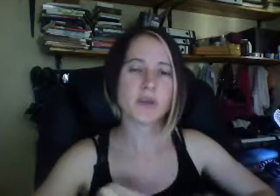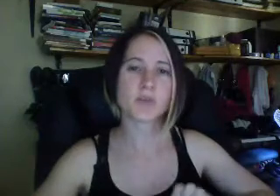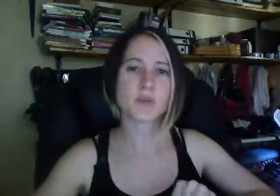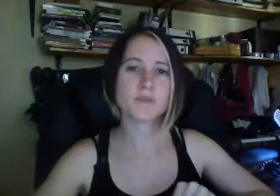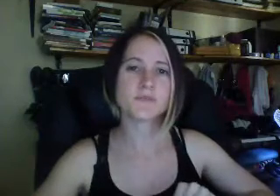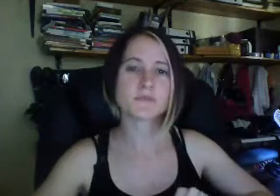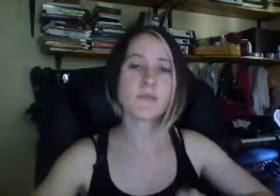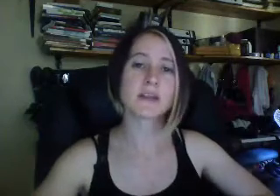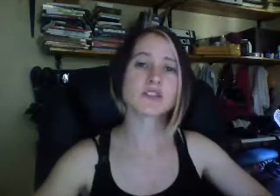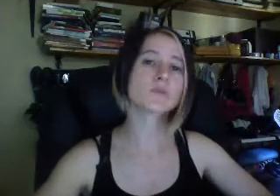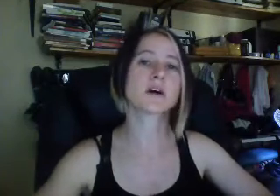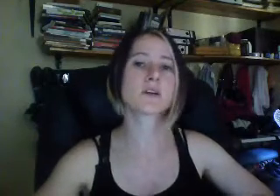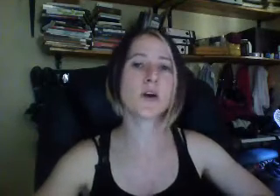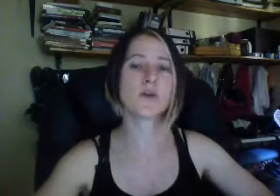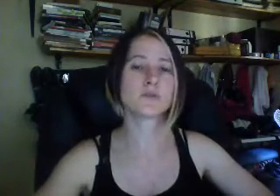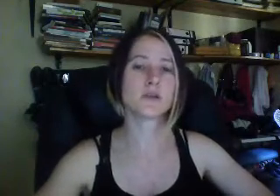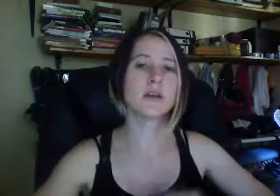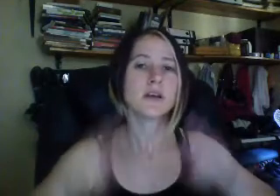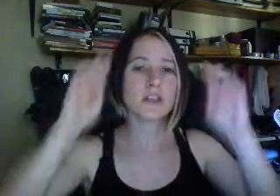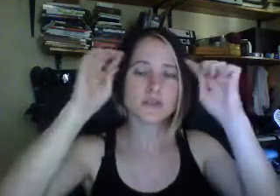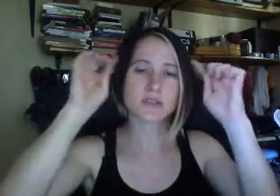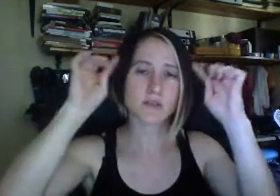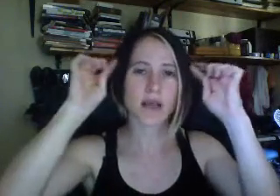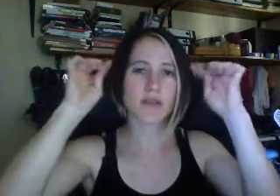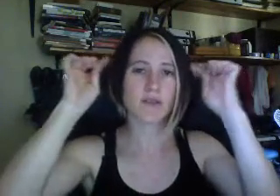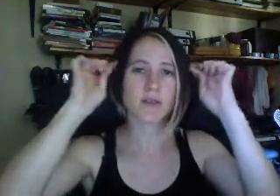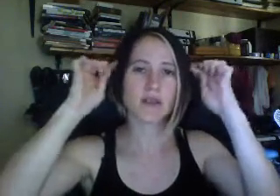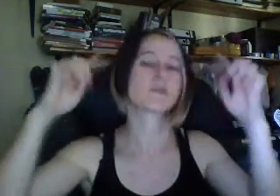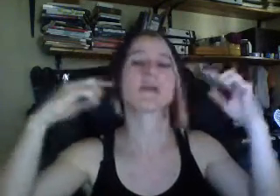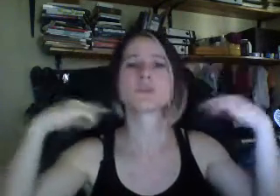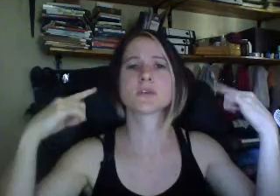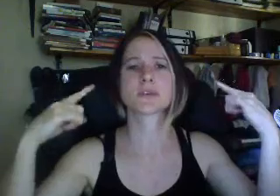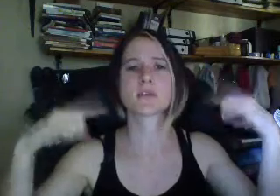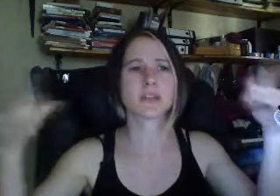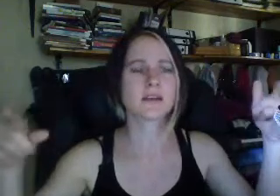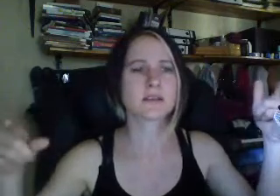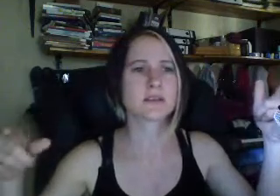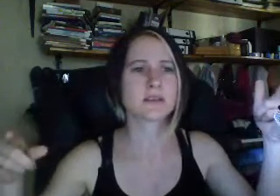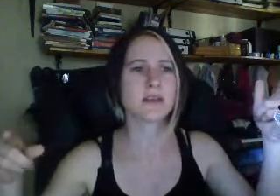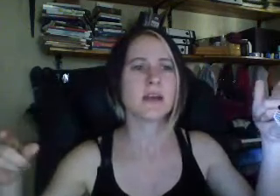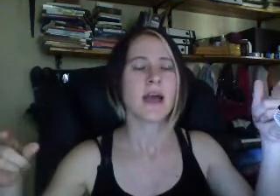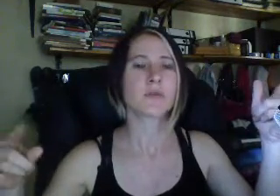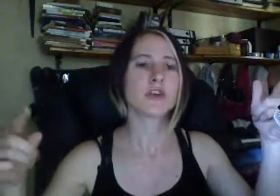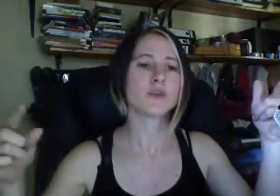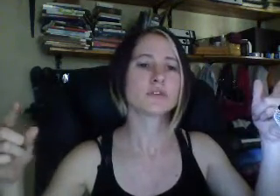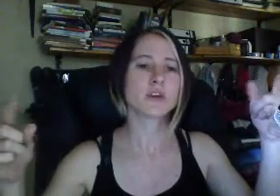people, and sort out our own issues that we have up here in relation to ourselves and others, and we don't